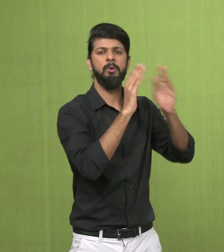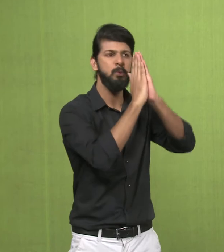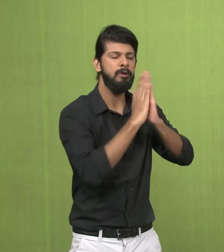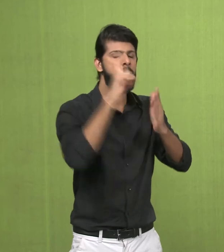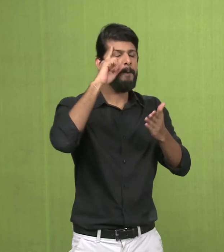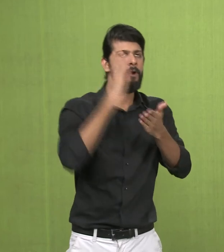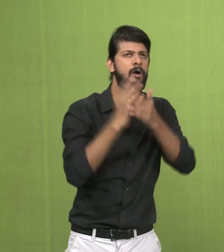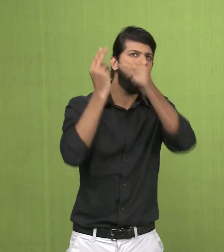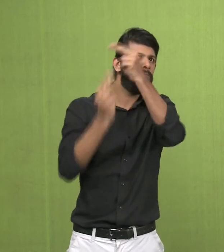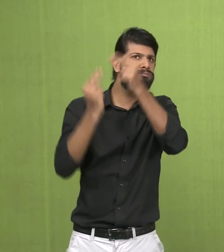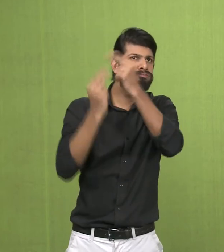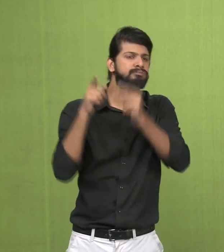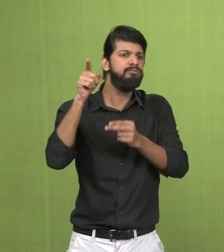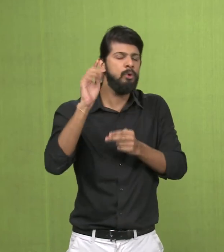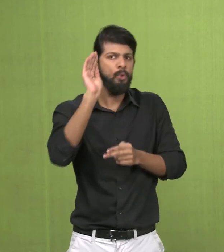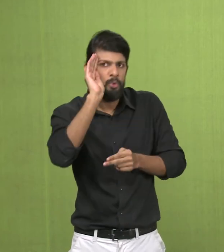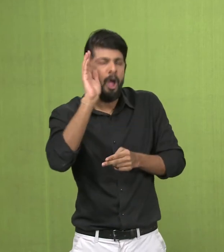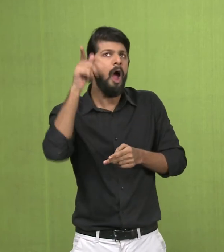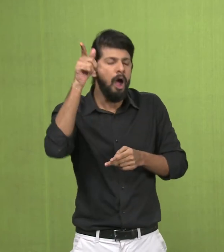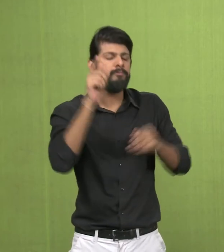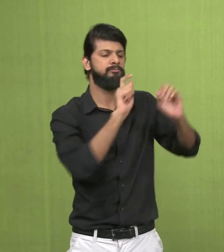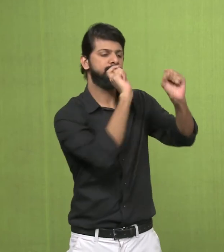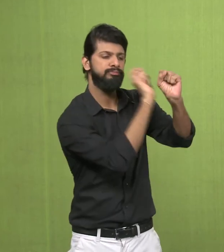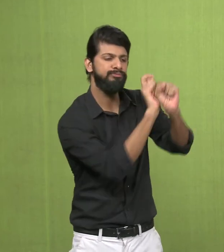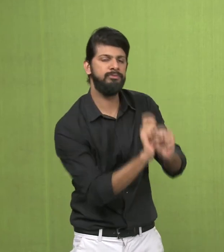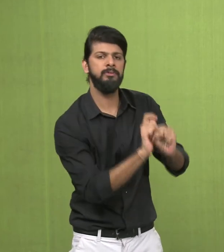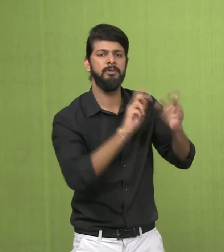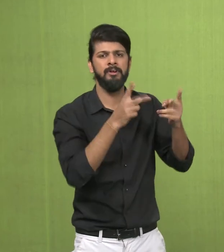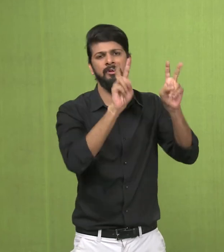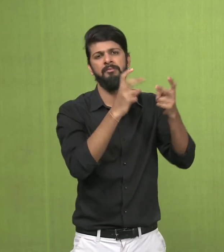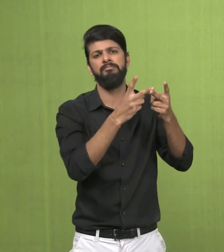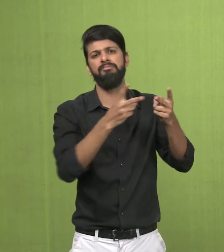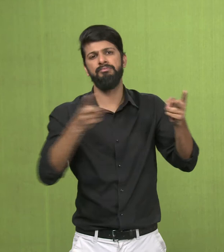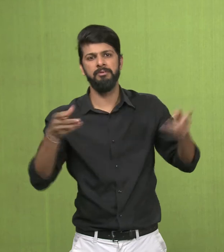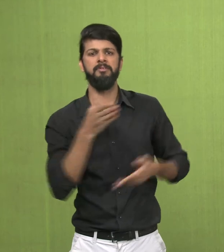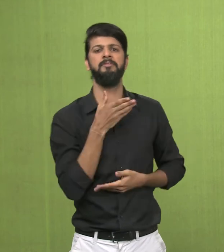Jain sculptures and Jain to the belief of the people during that empire.